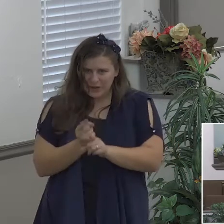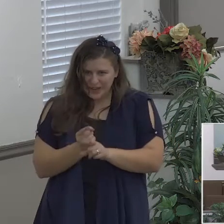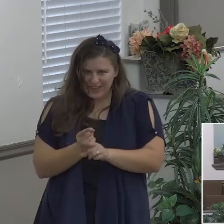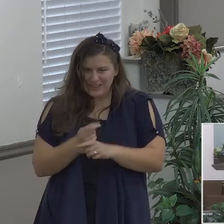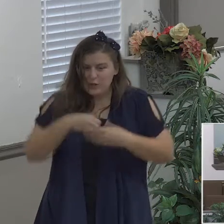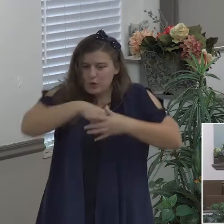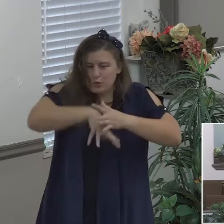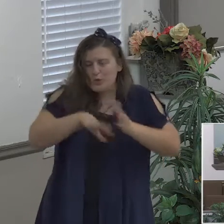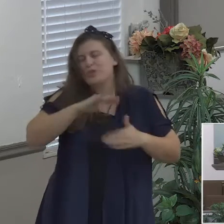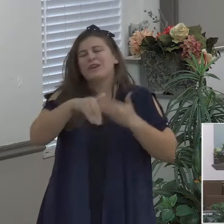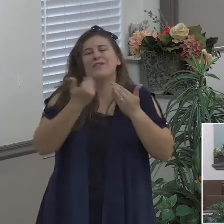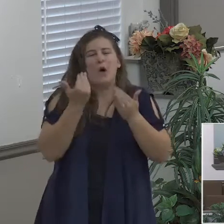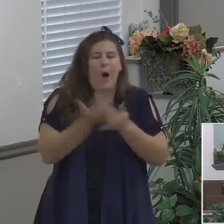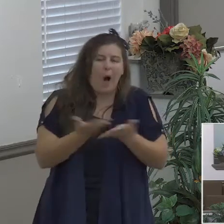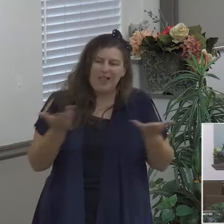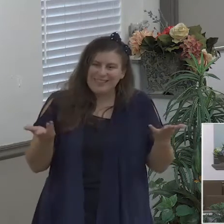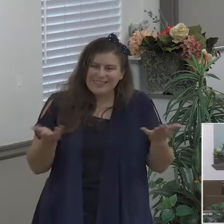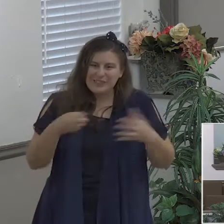intolerance